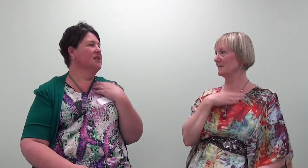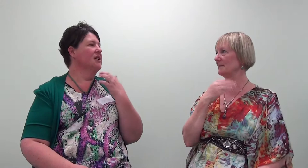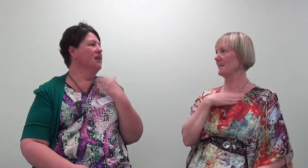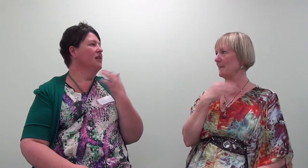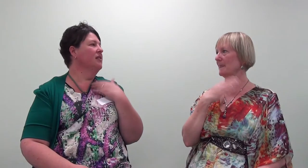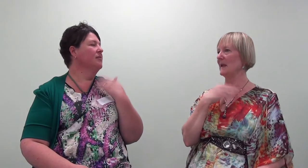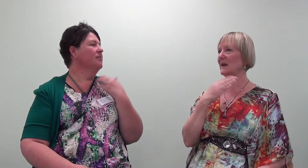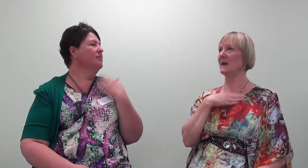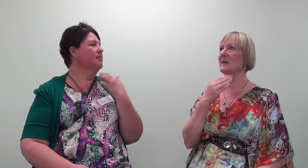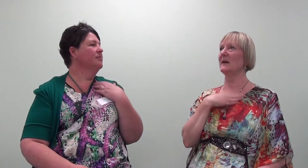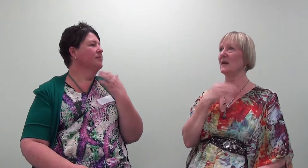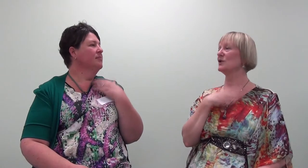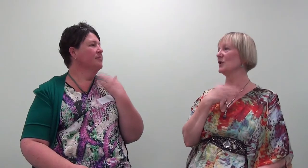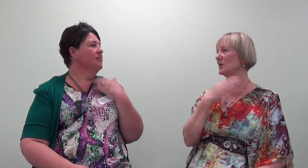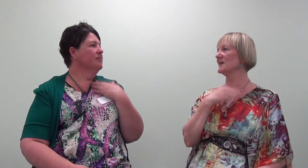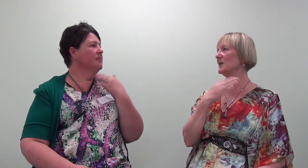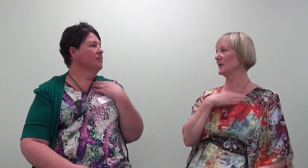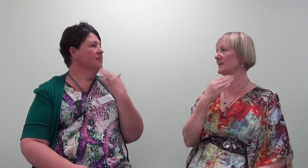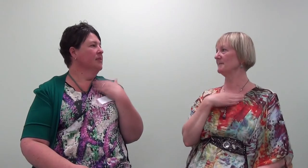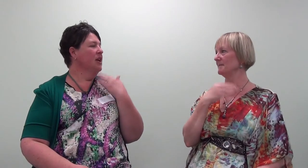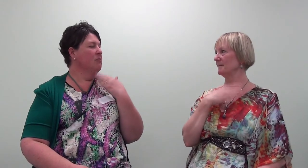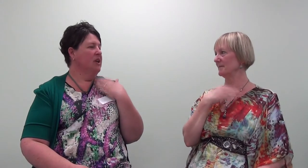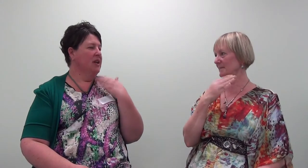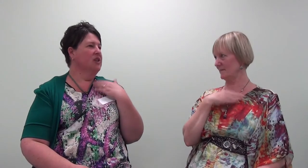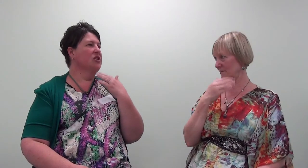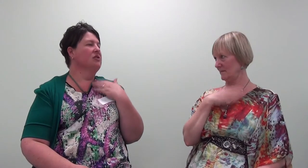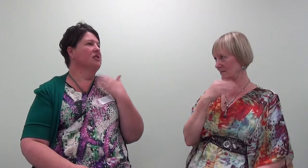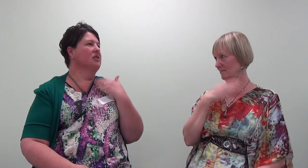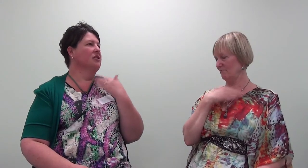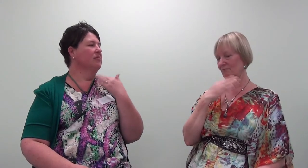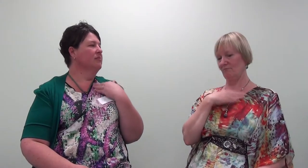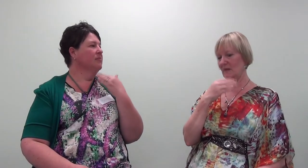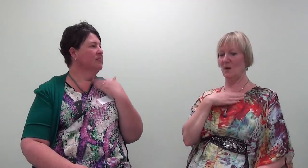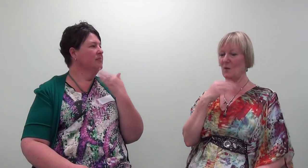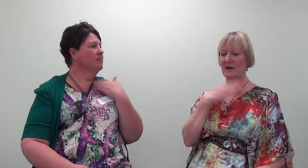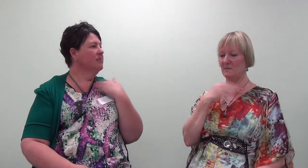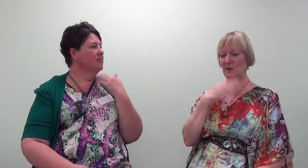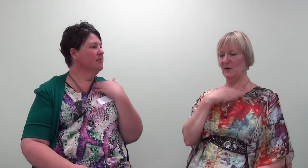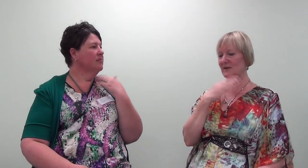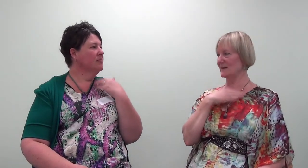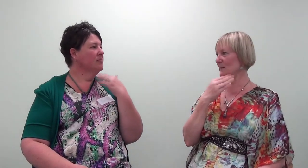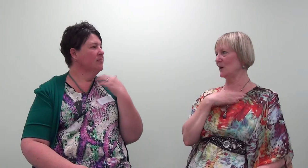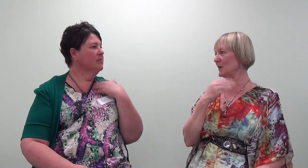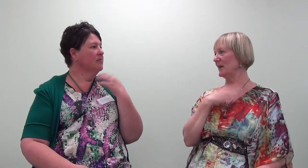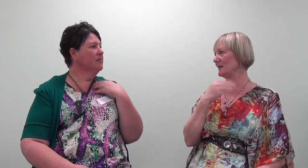it anyhow. Letting my neck and shoulders know that weight and burden doesn't belong to me.